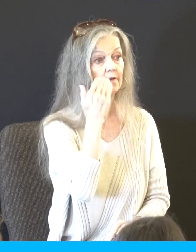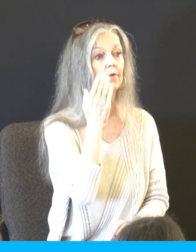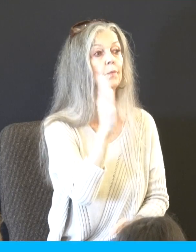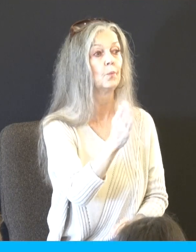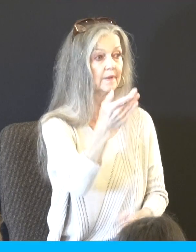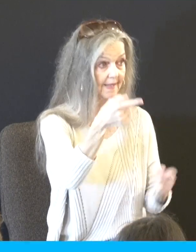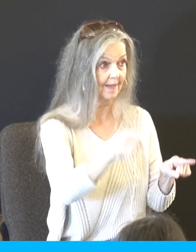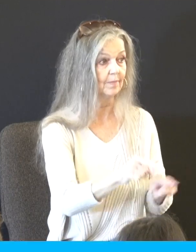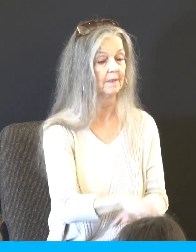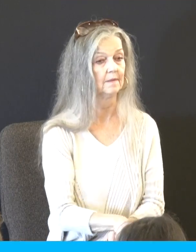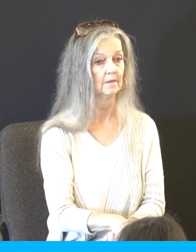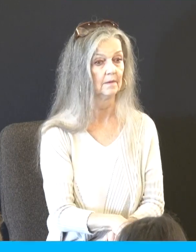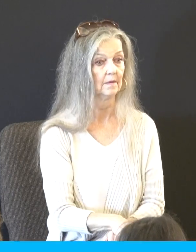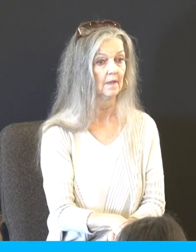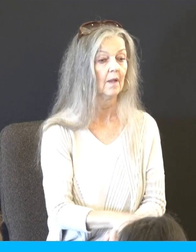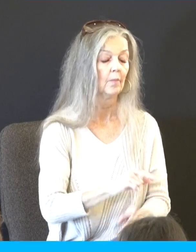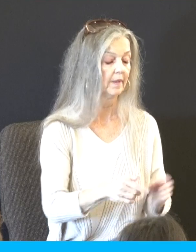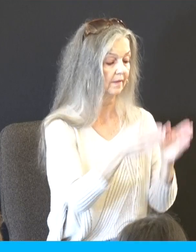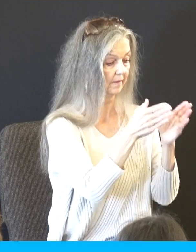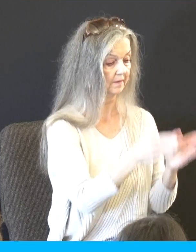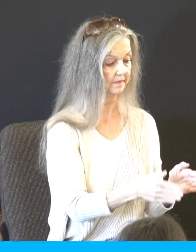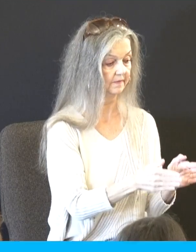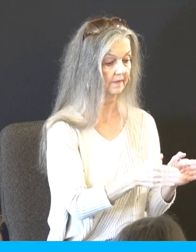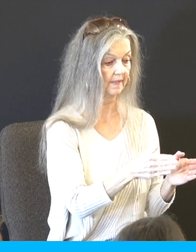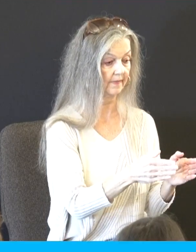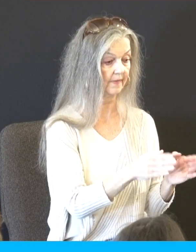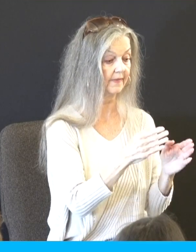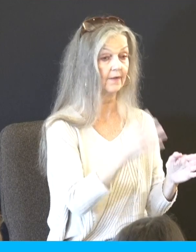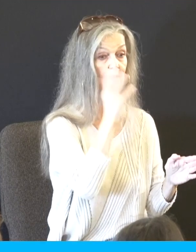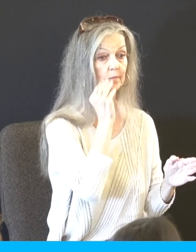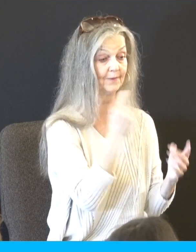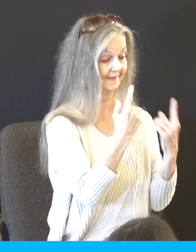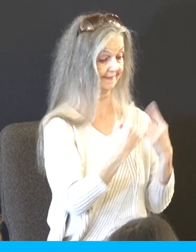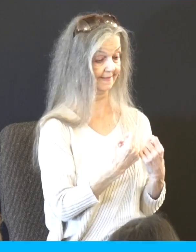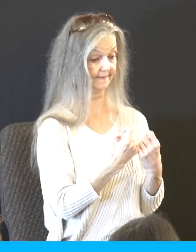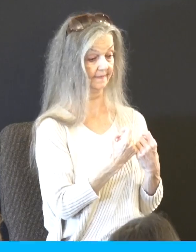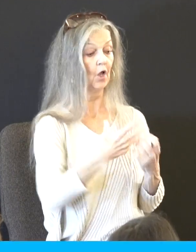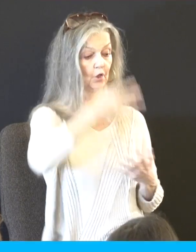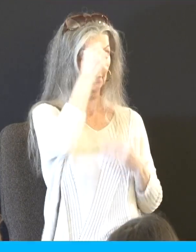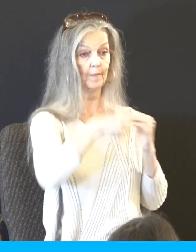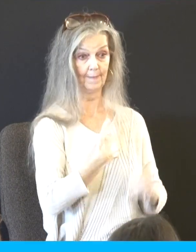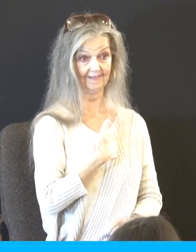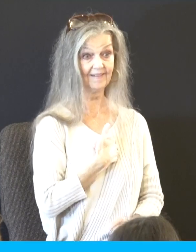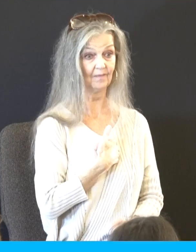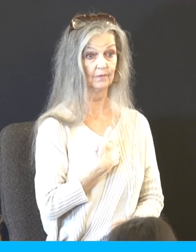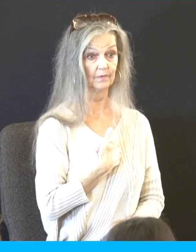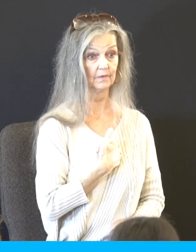Because the individuals being tested are learning about themselves. Just like when you go through tests, guess who gets schooled? You do. It's not like God